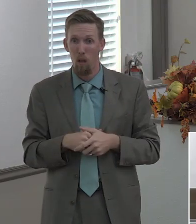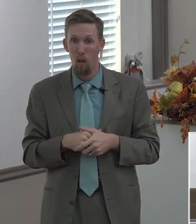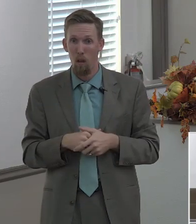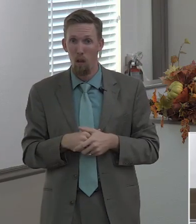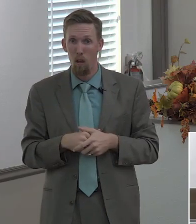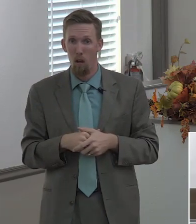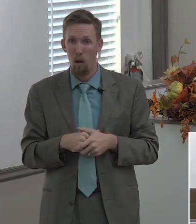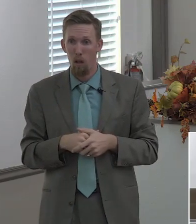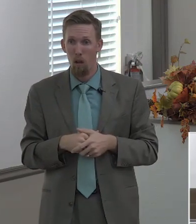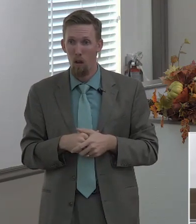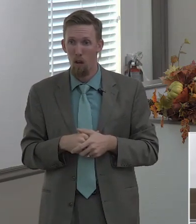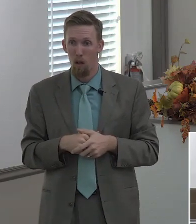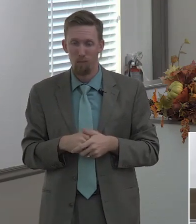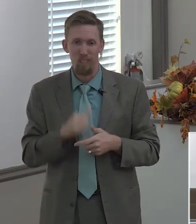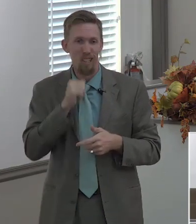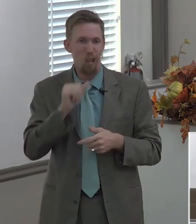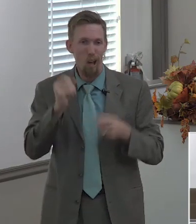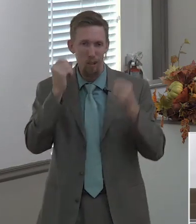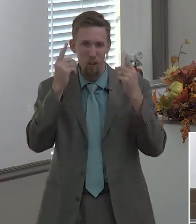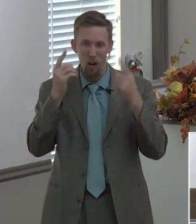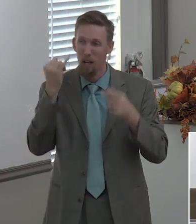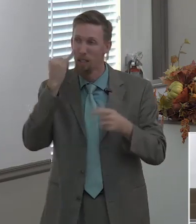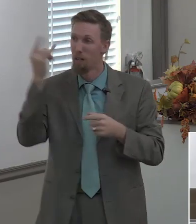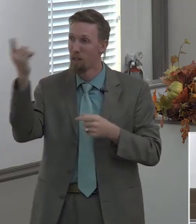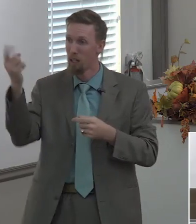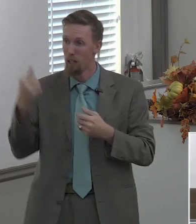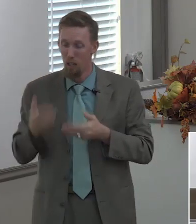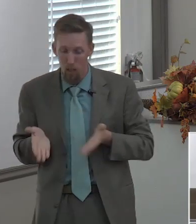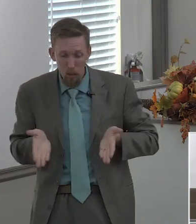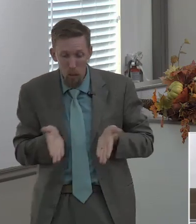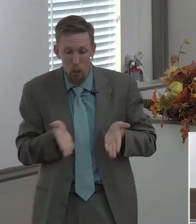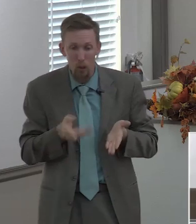i want you to give yourself to this person or that person or that need